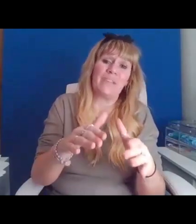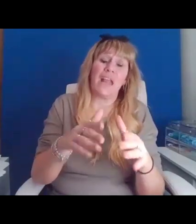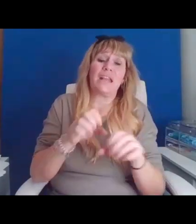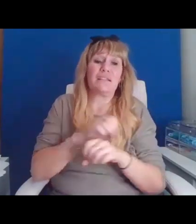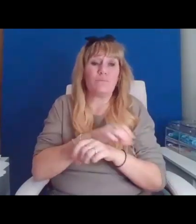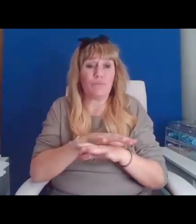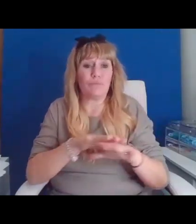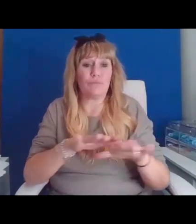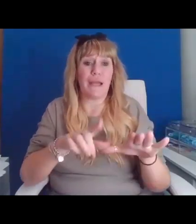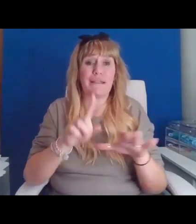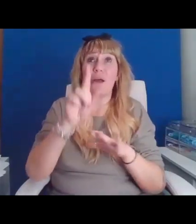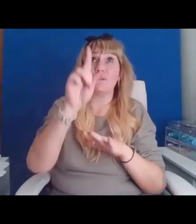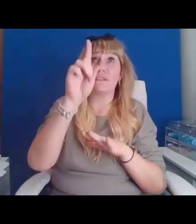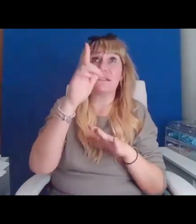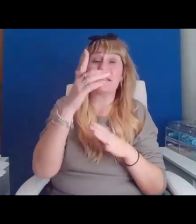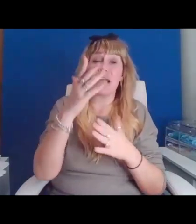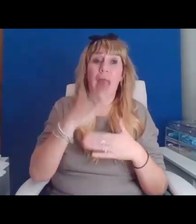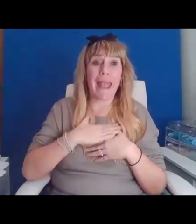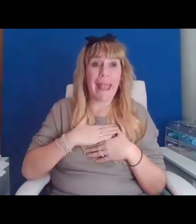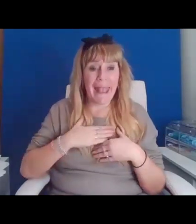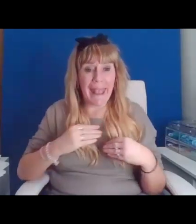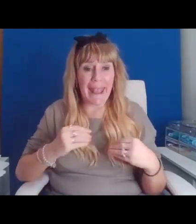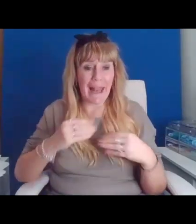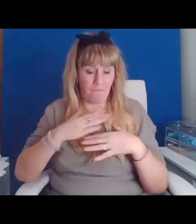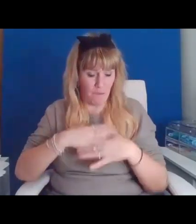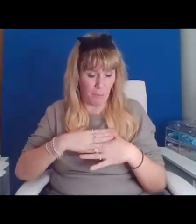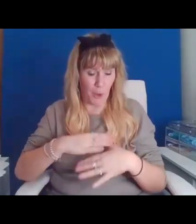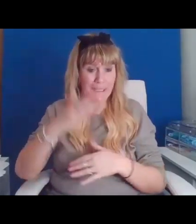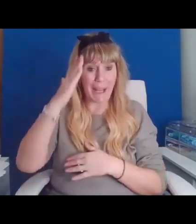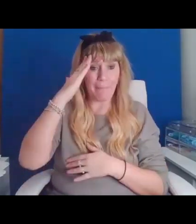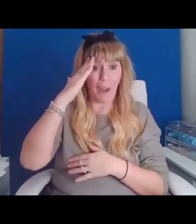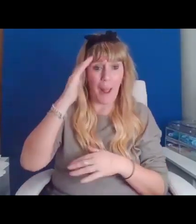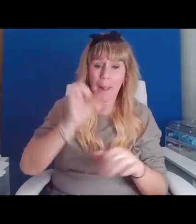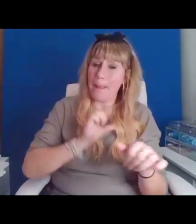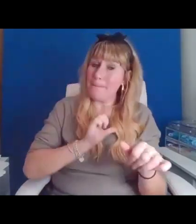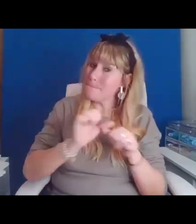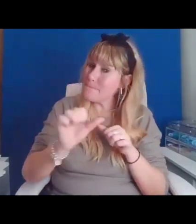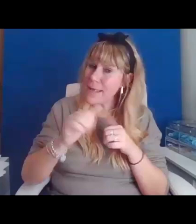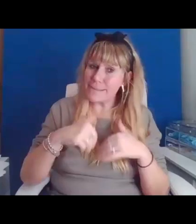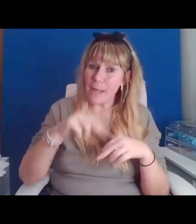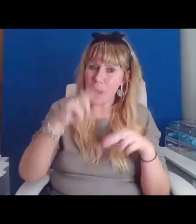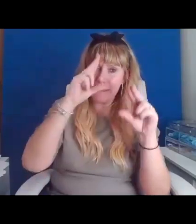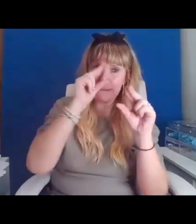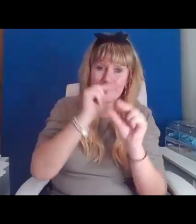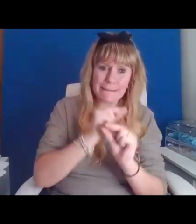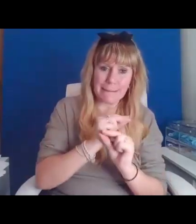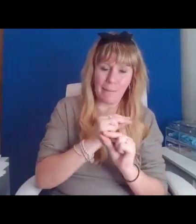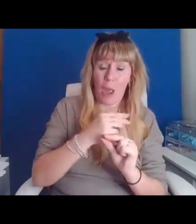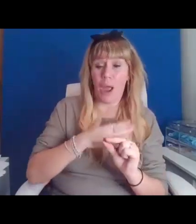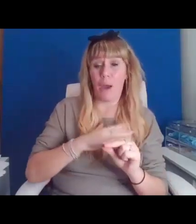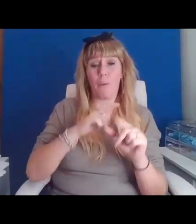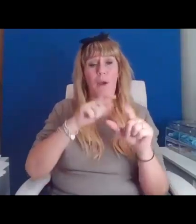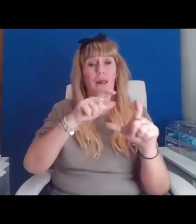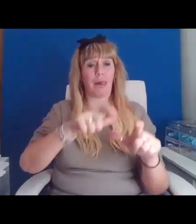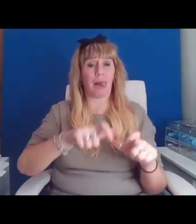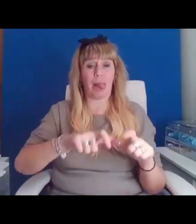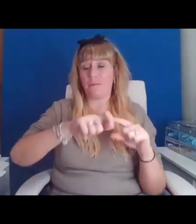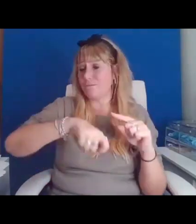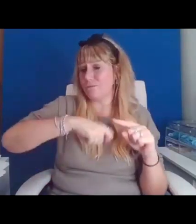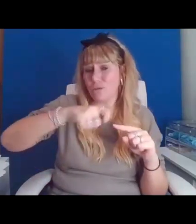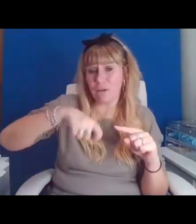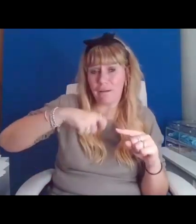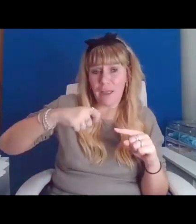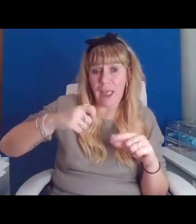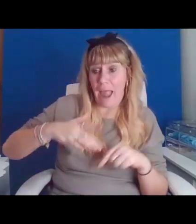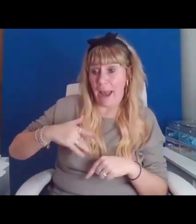body and mind, the best I ever slept. I wanted to stay there forever and live that life.